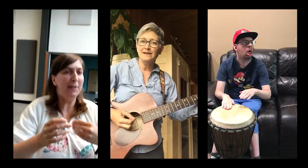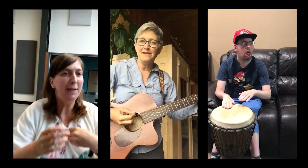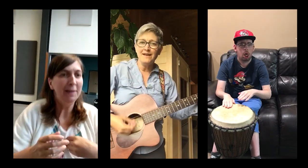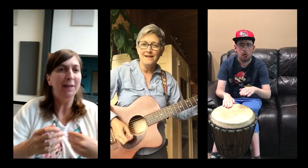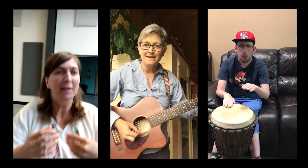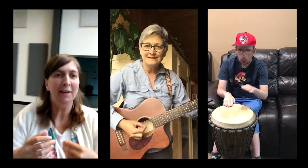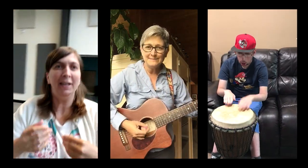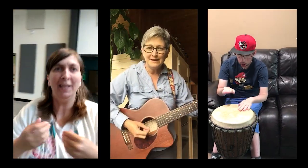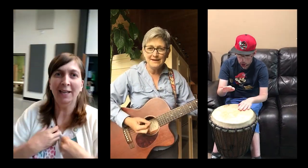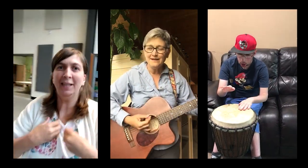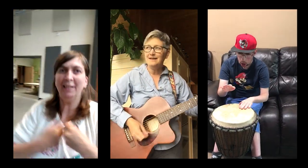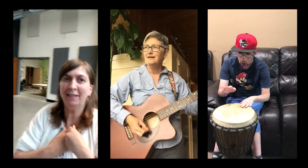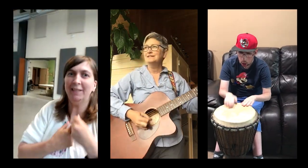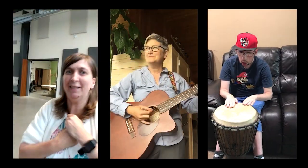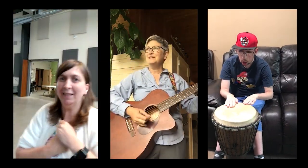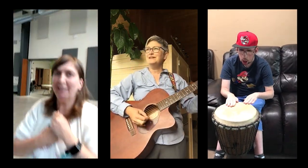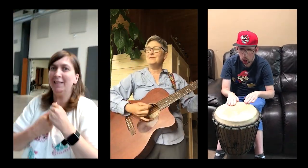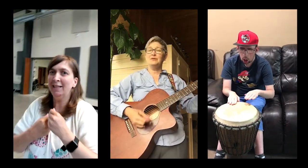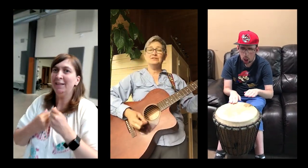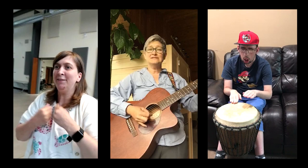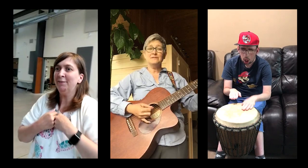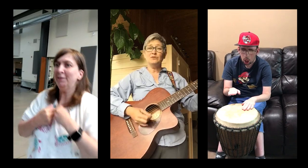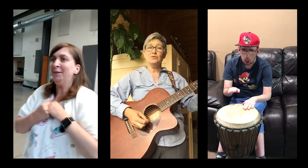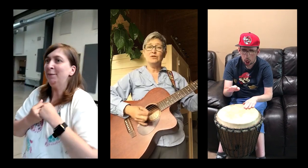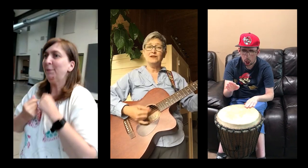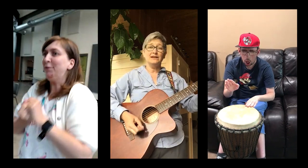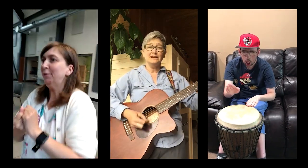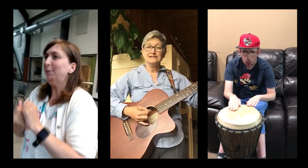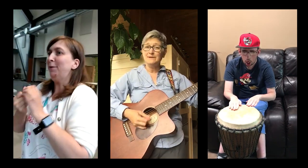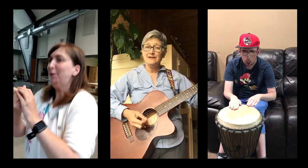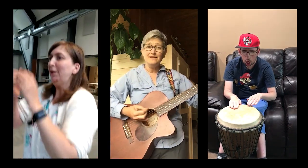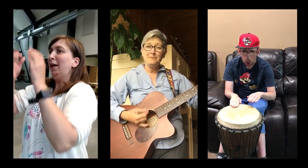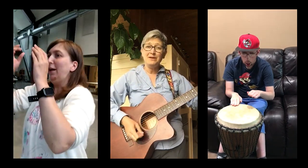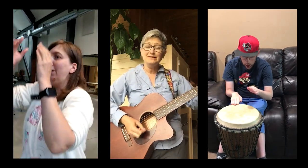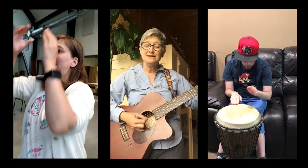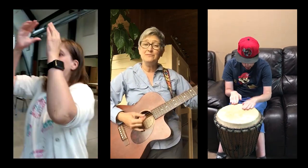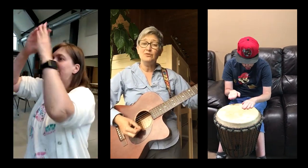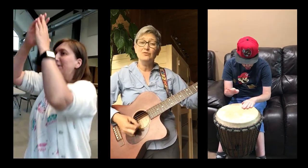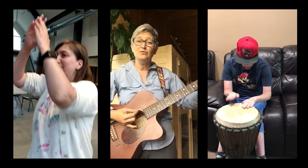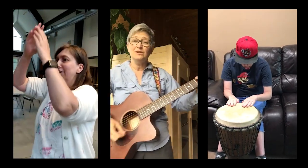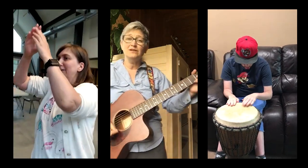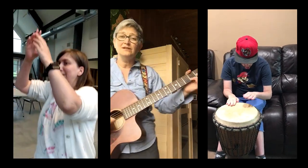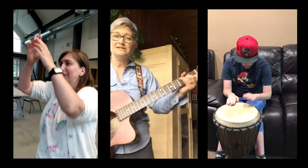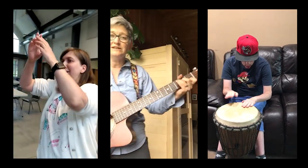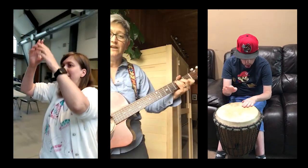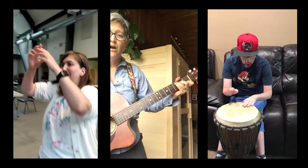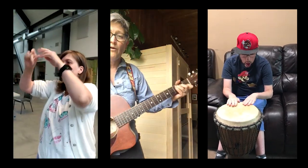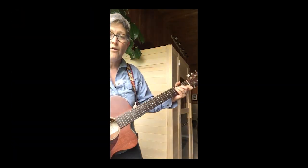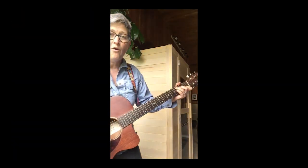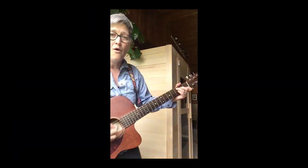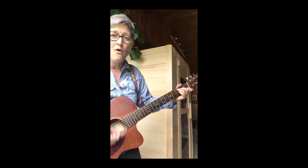It's me, it's me, it's me that builds community It's me that builds community